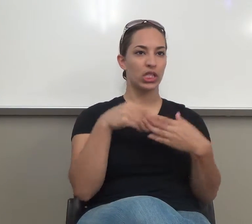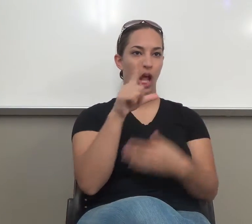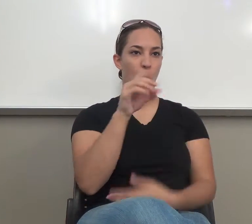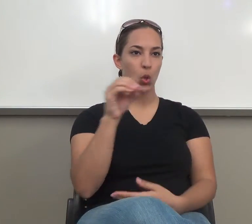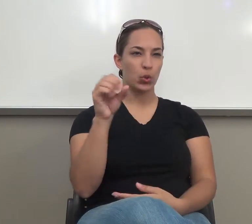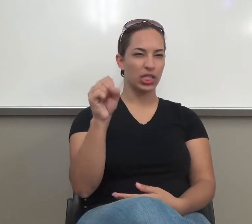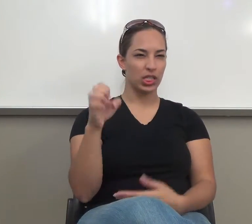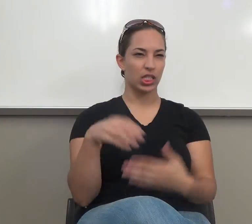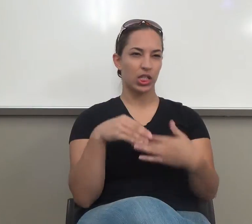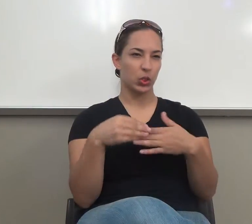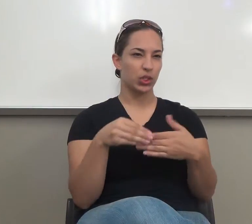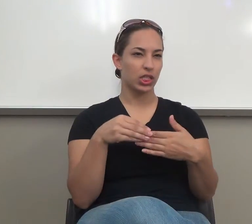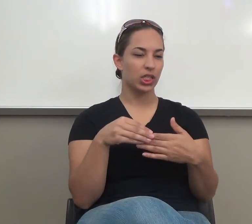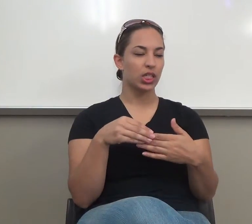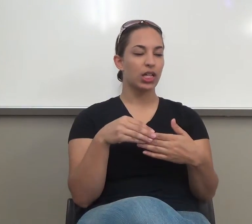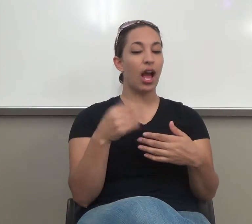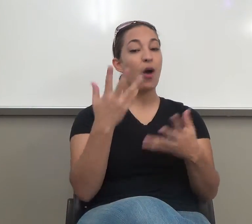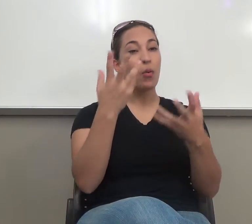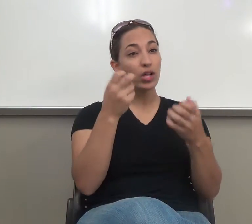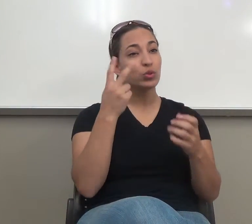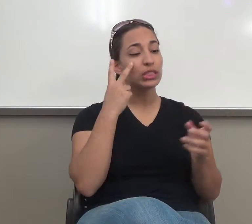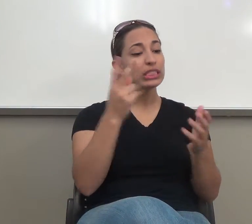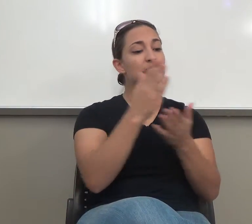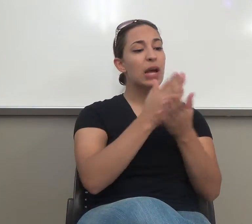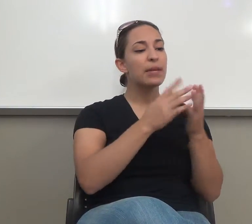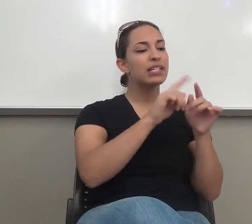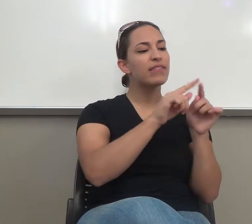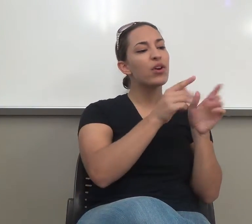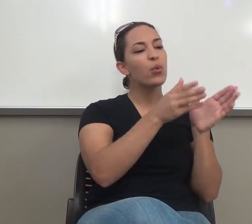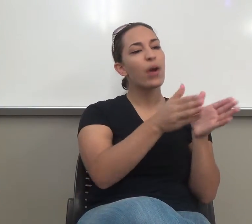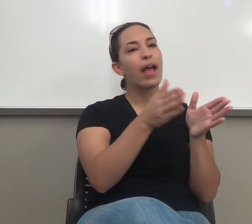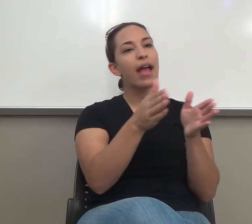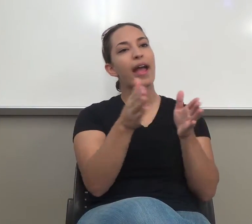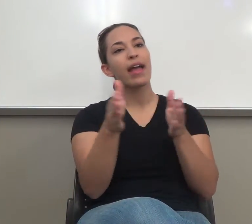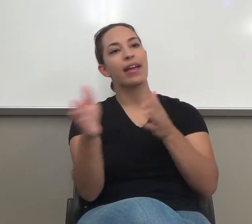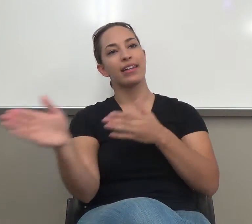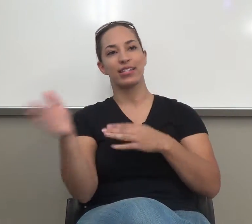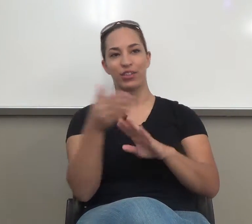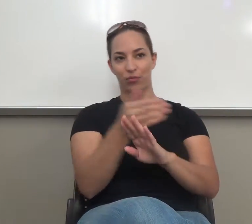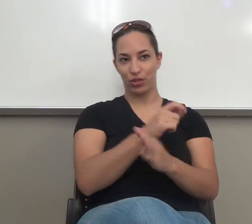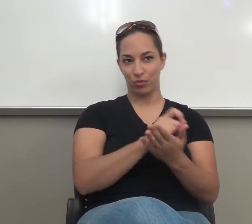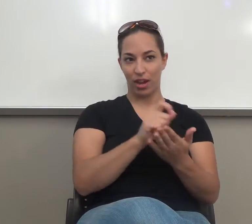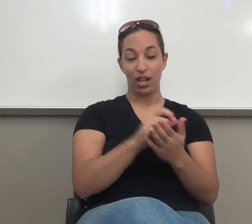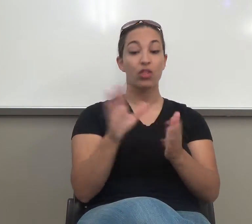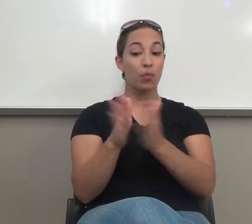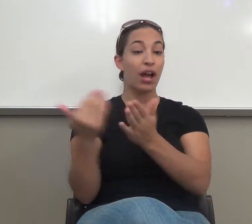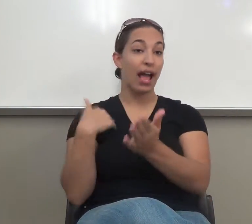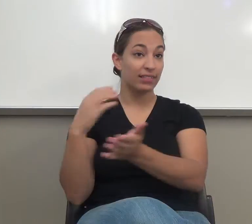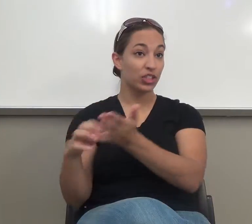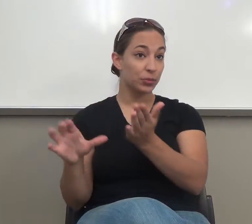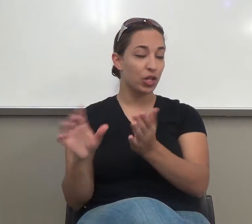I want you to see some ways of prewriting. The book has the chapter. But I include